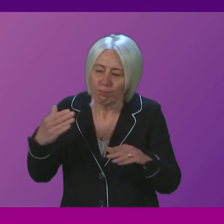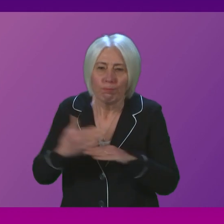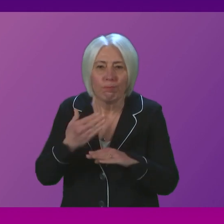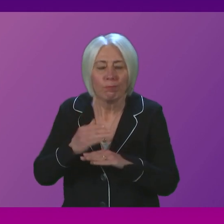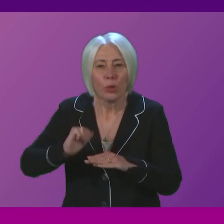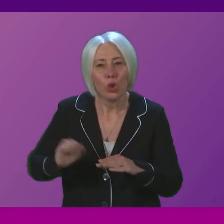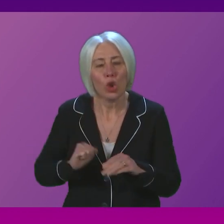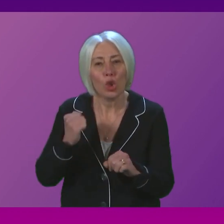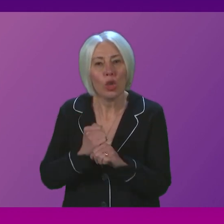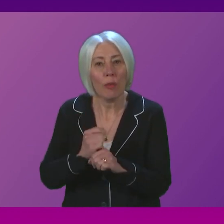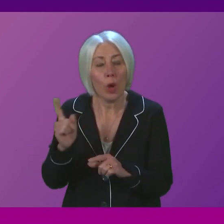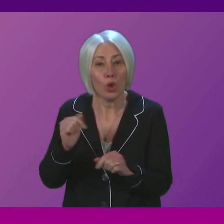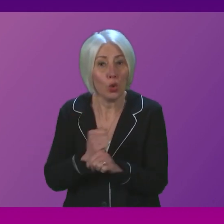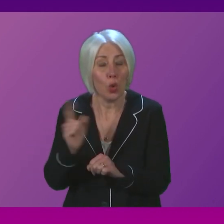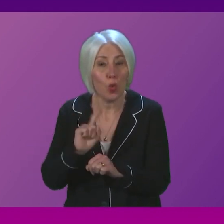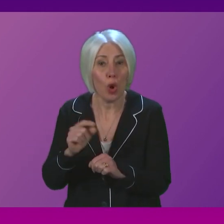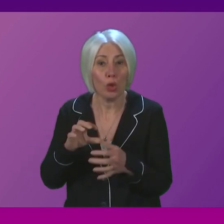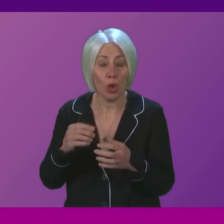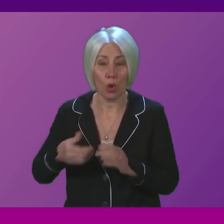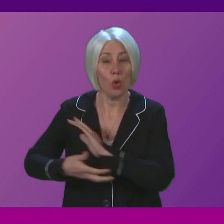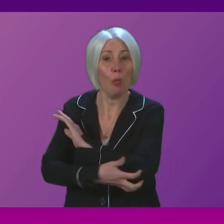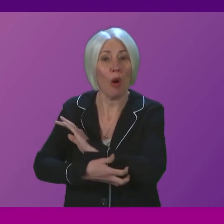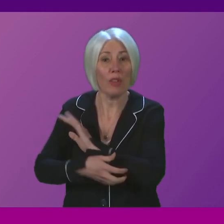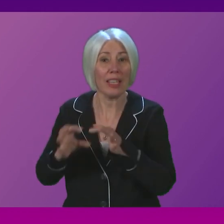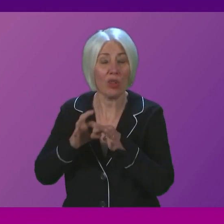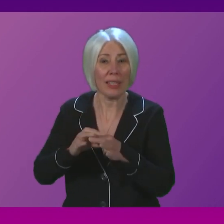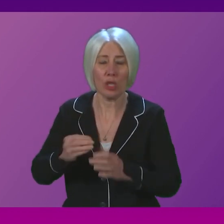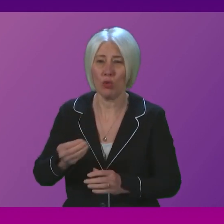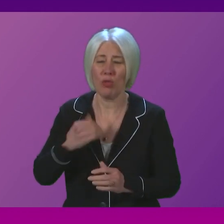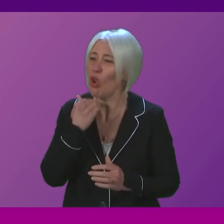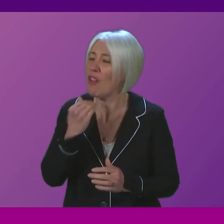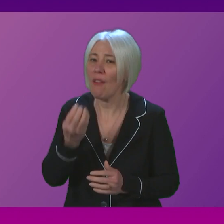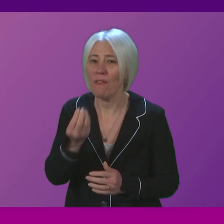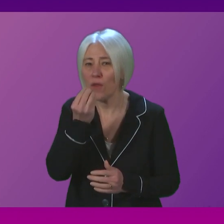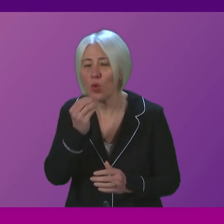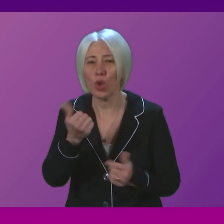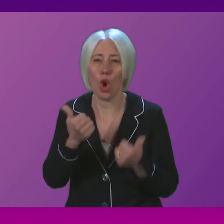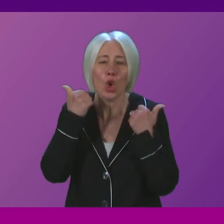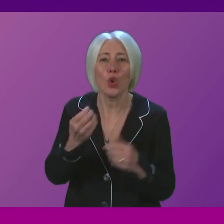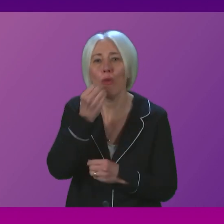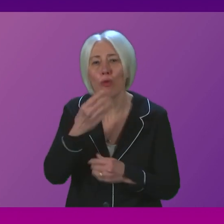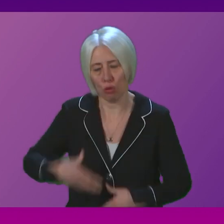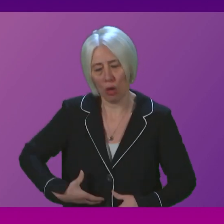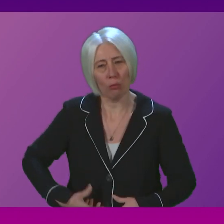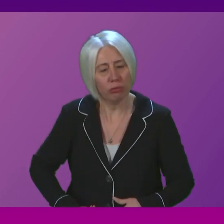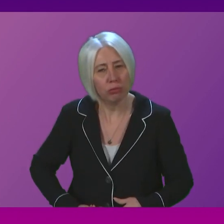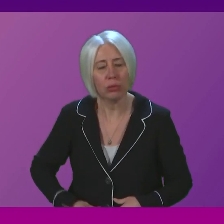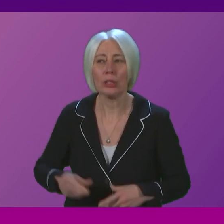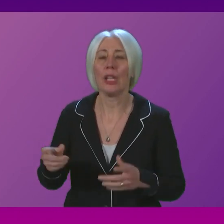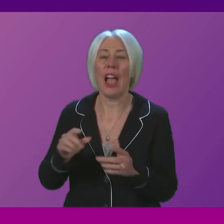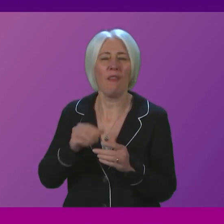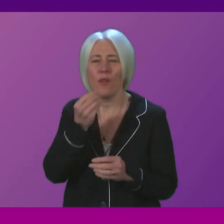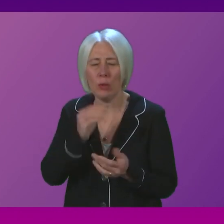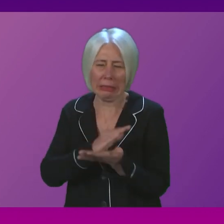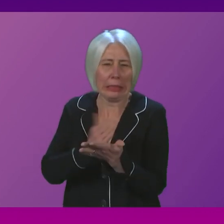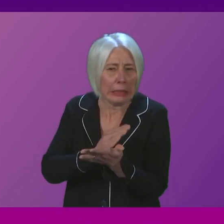Scottish government is taking to prevent poverty related malnutrition and food insecurity in light of reported growing concerns from health